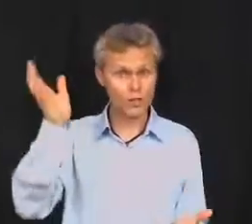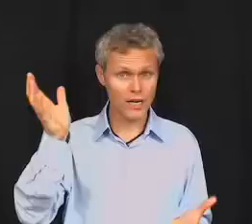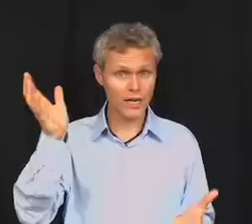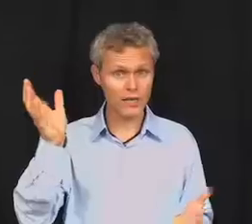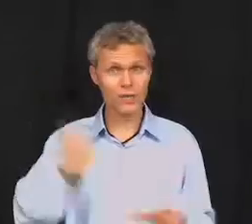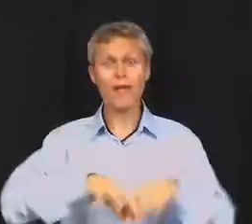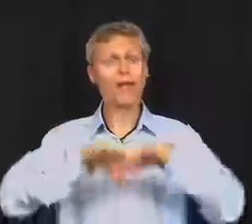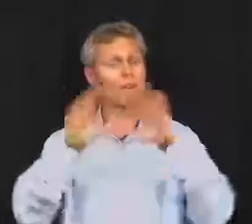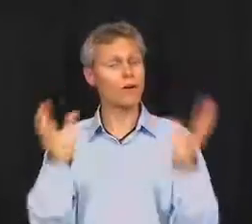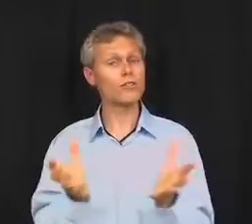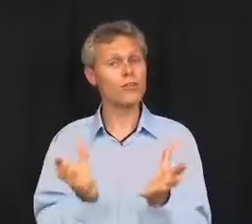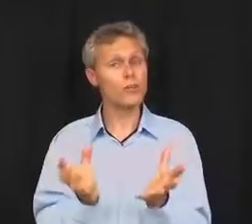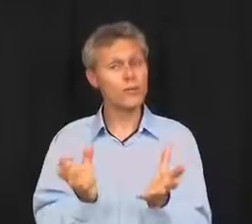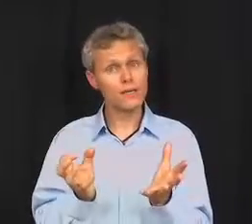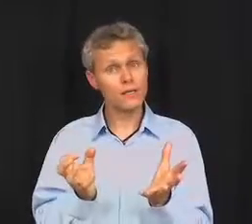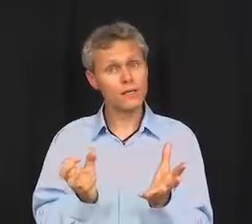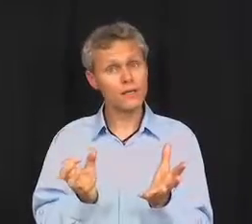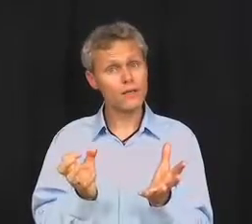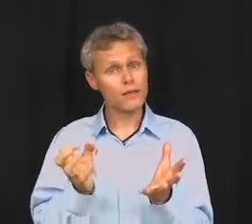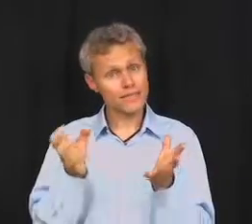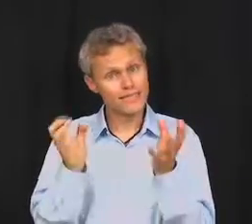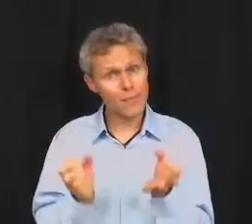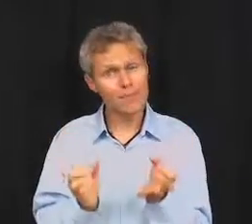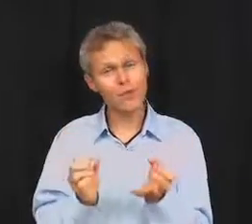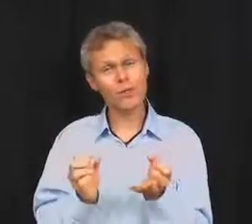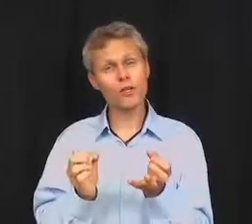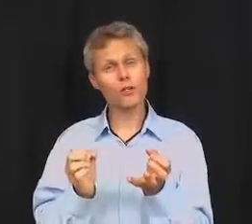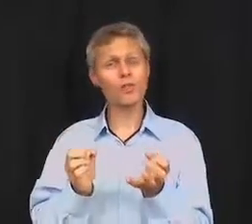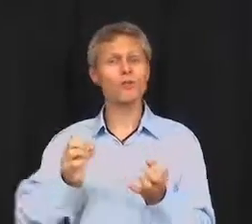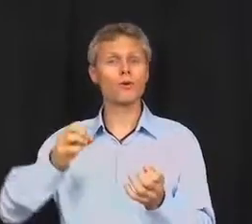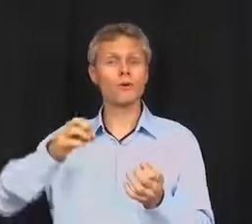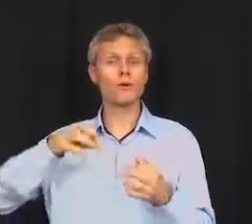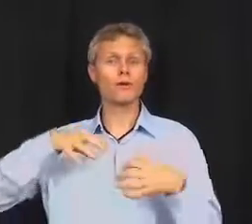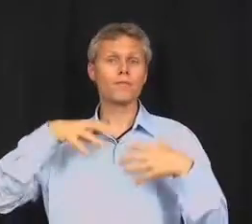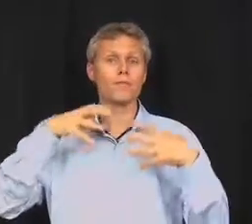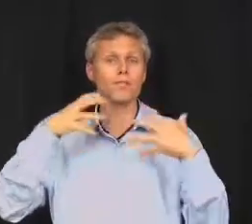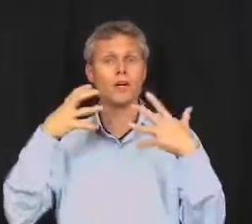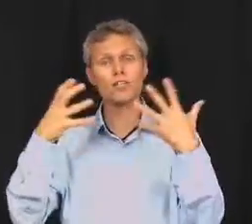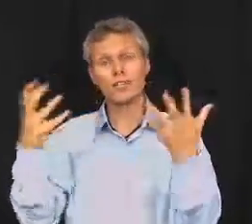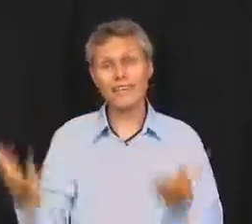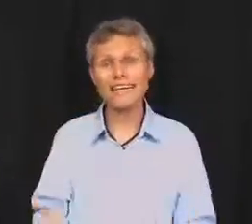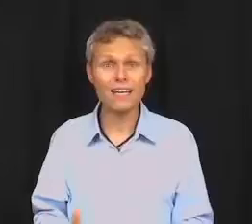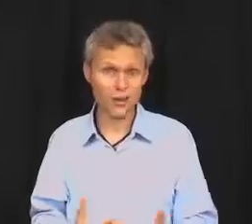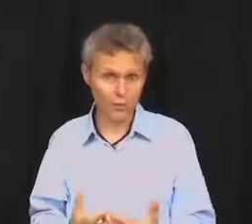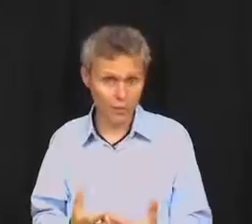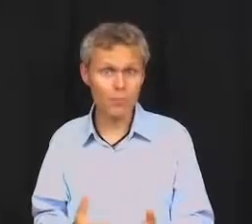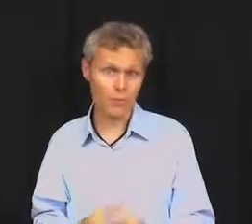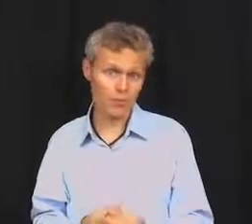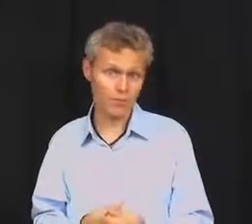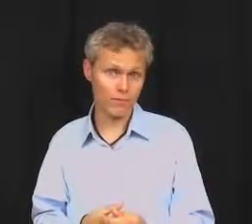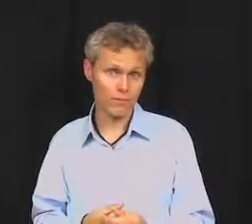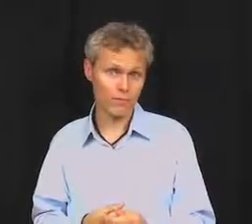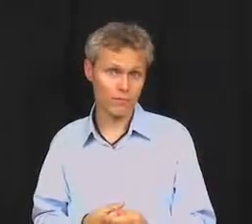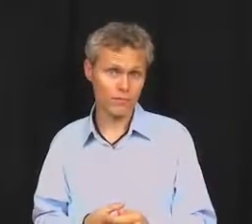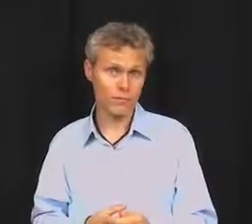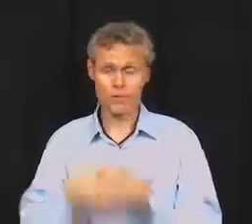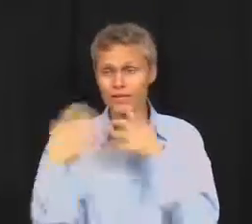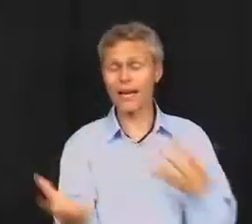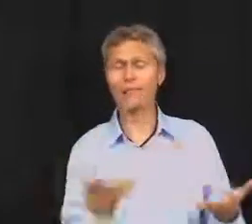change. And there are also steps that you can use if you're trying to lead other people. So, for example,